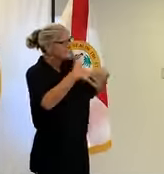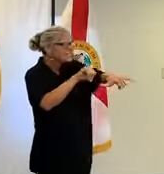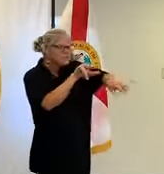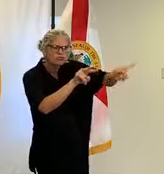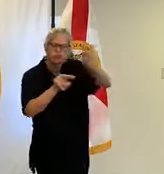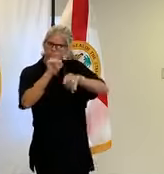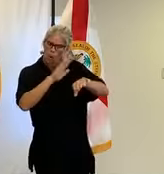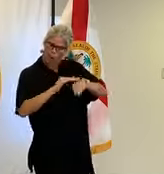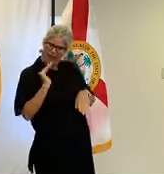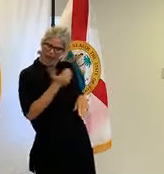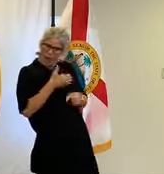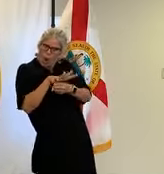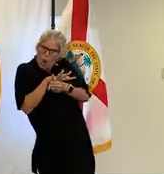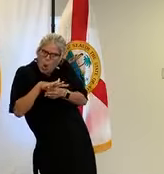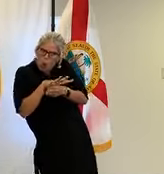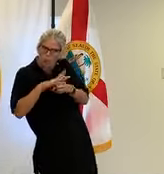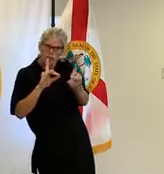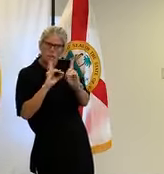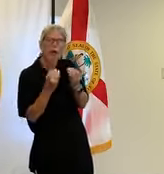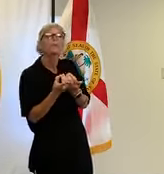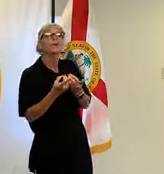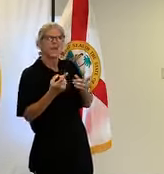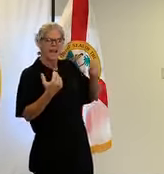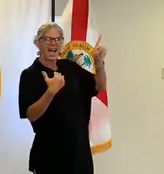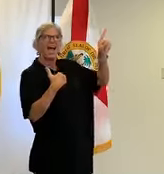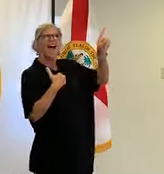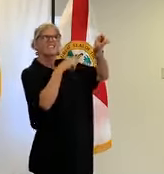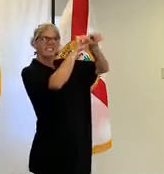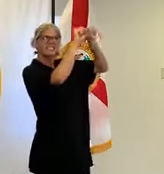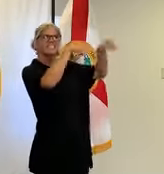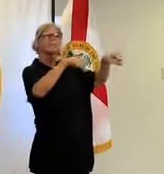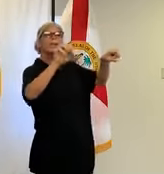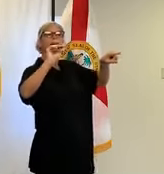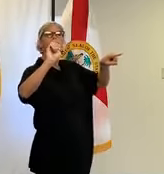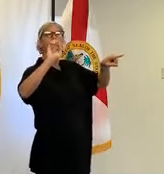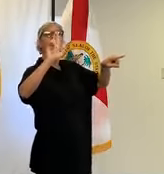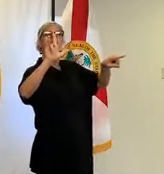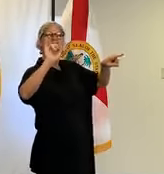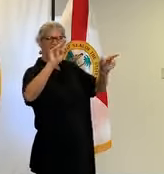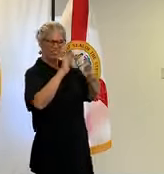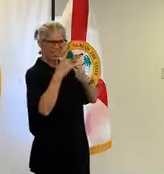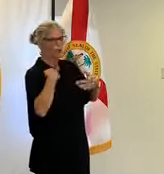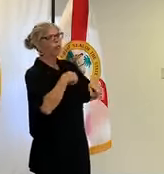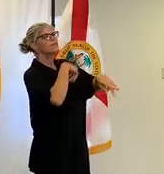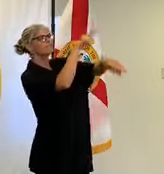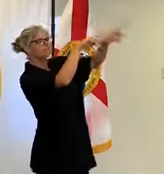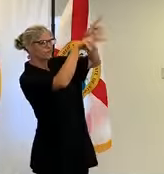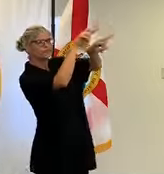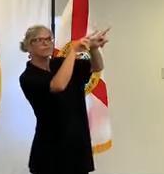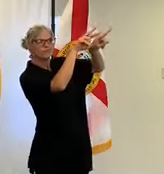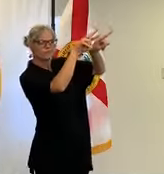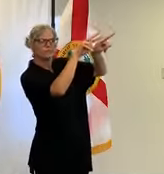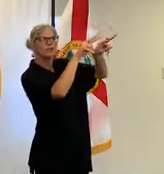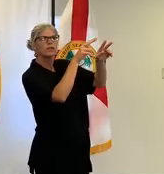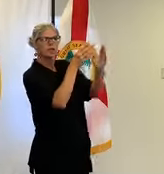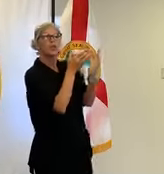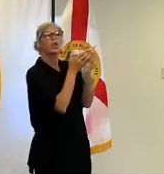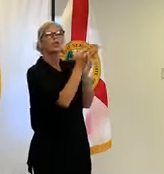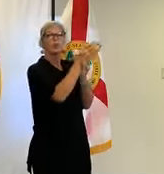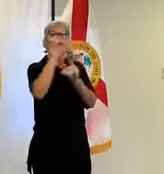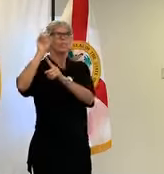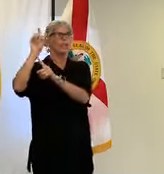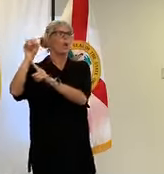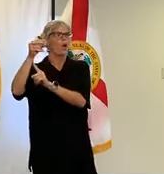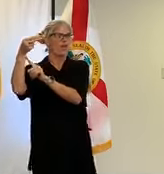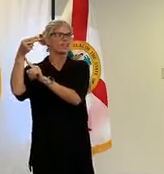of health has a system called merlin and we monitor the most up-to-date cases through the through the local department of health for the information they're getting